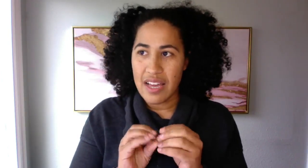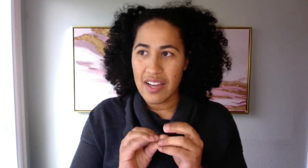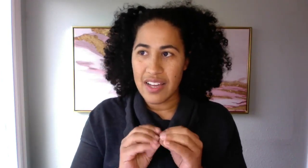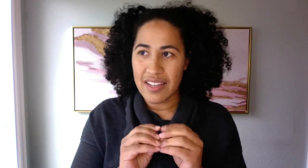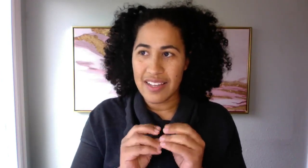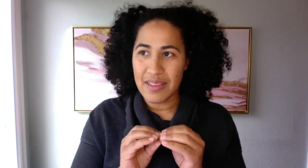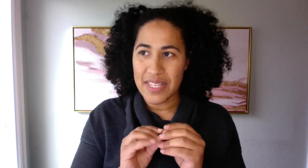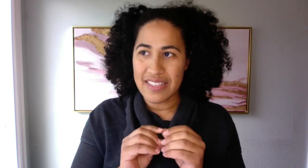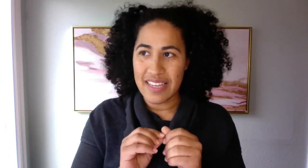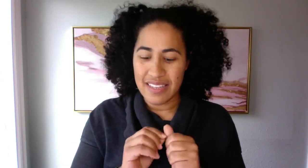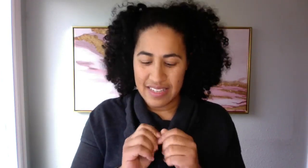Let me see.